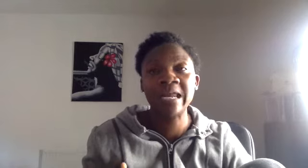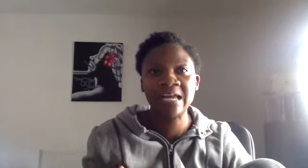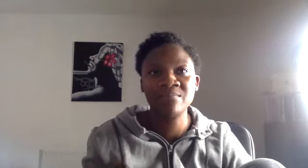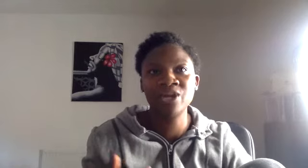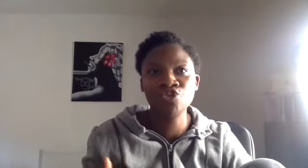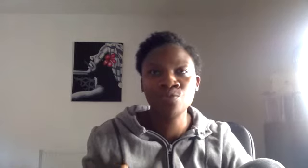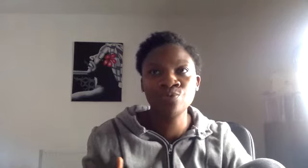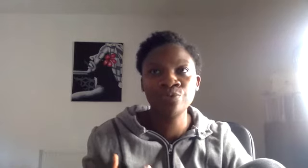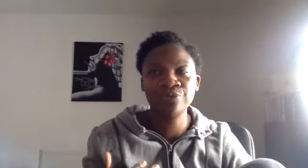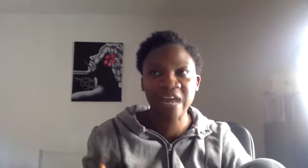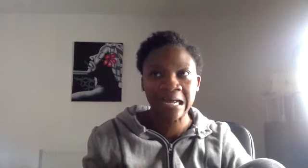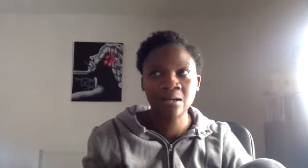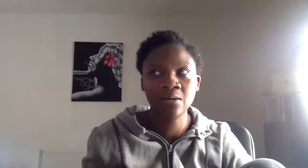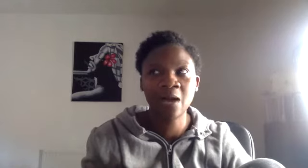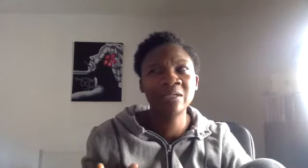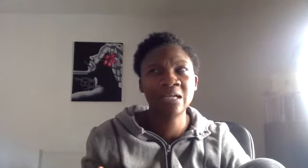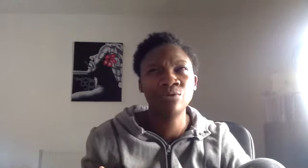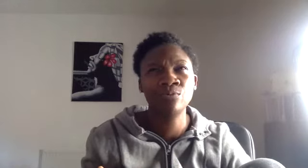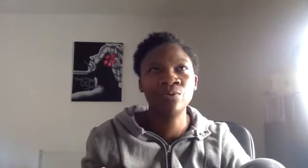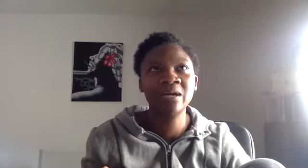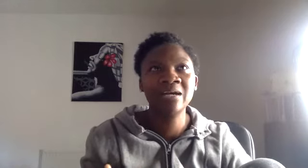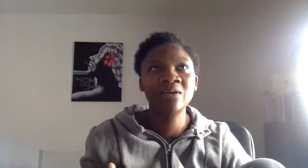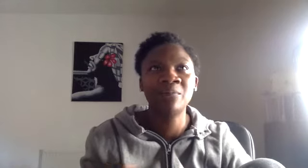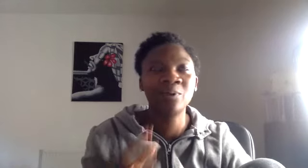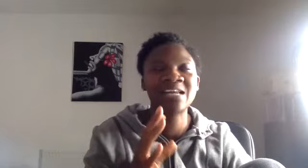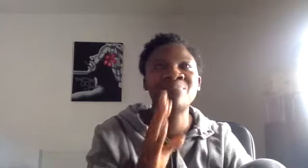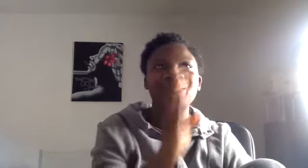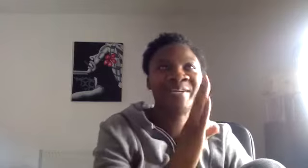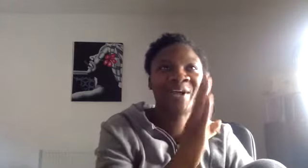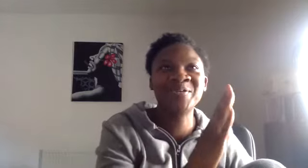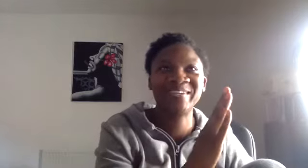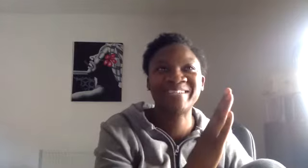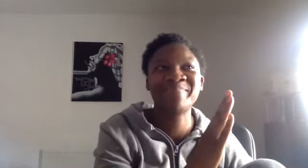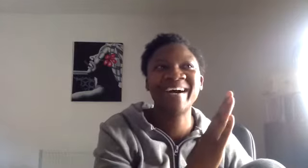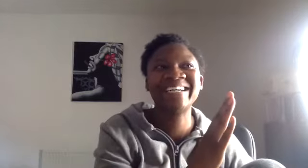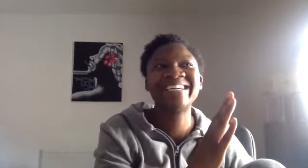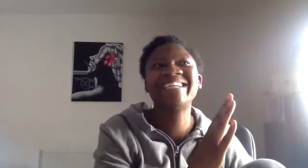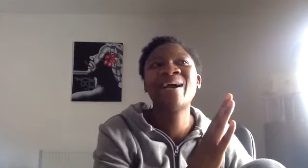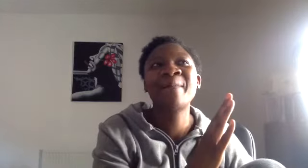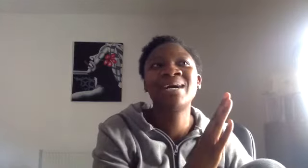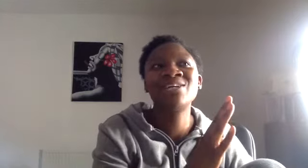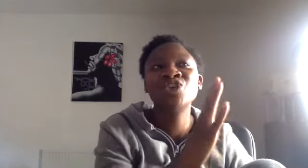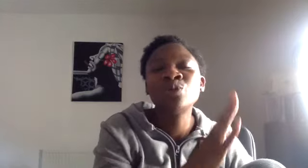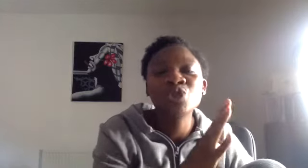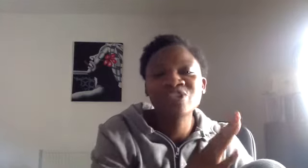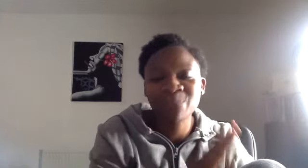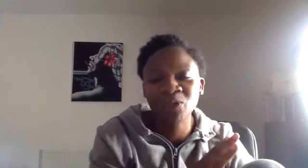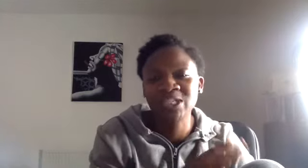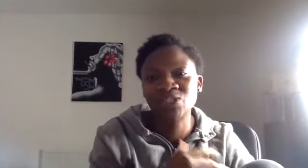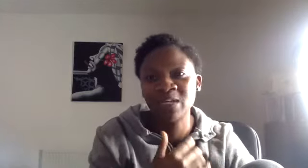my normal thing, I'm going to say normal. I'm not going to say pre-COVID, but my usual response is normally to